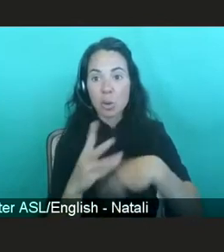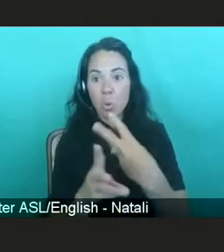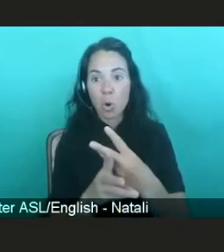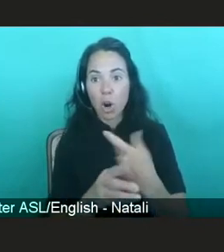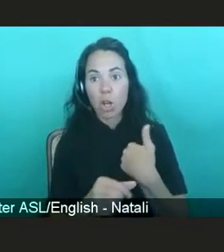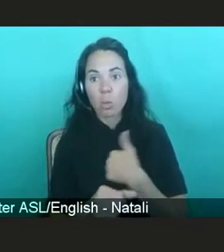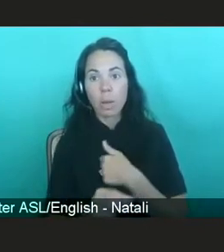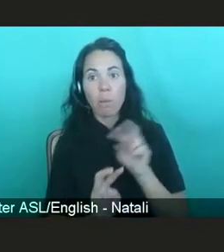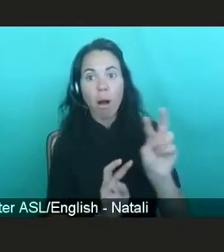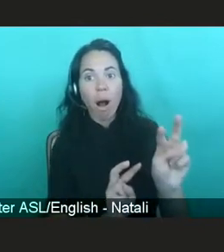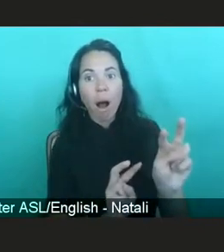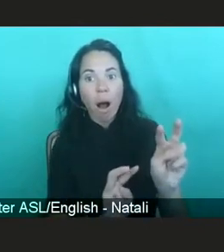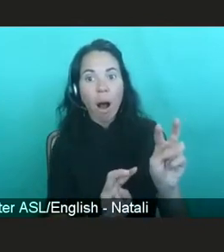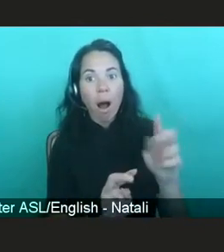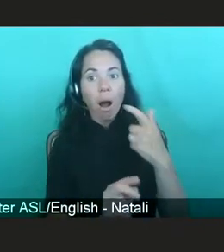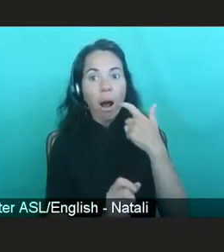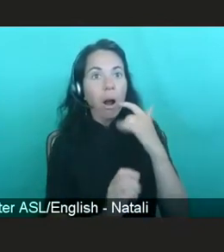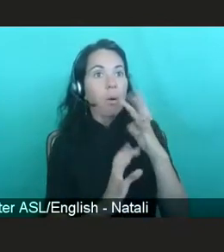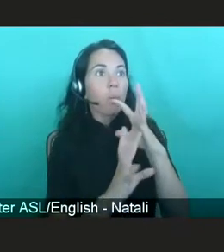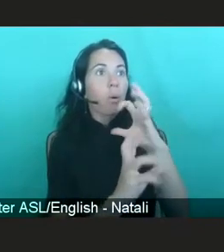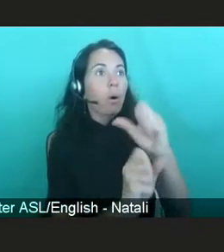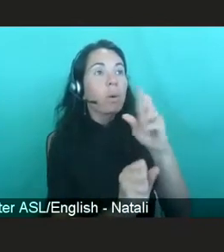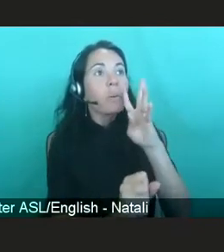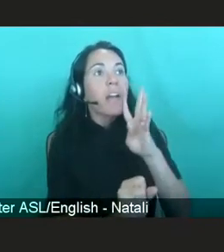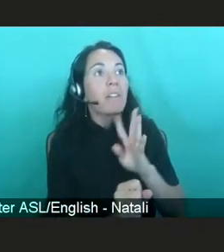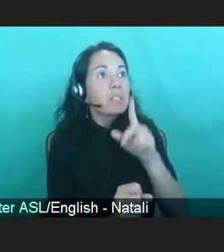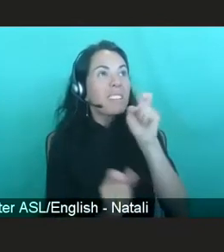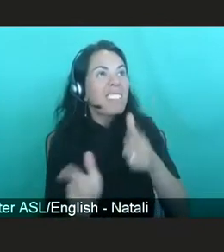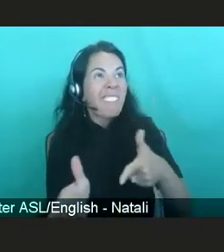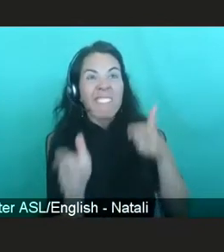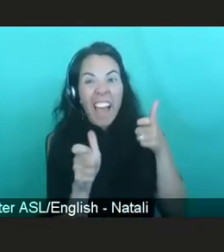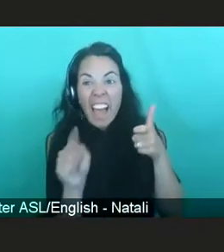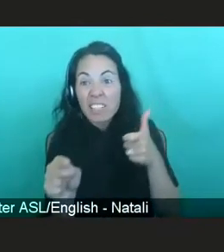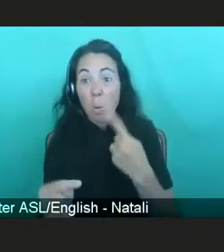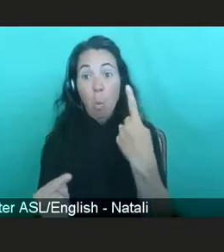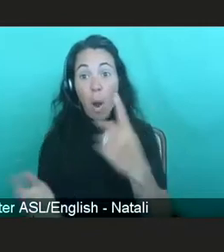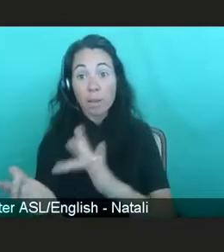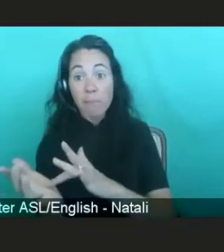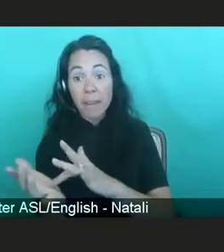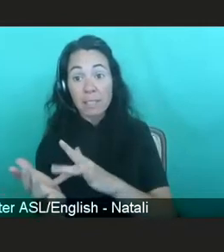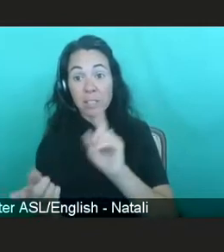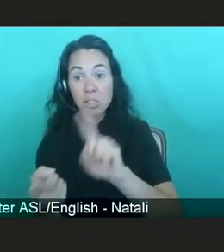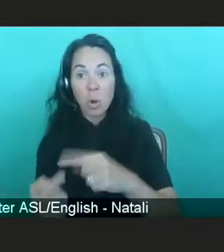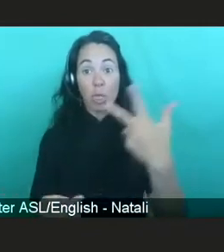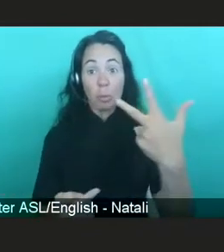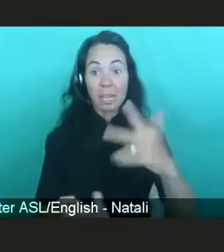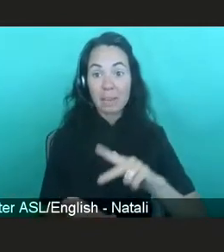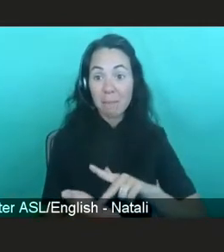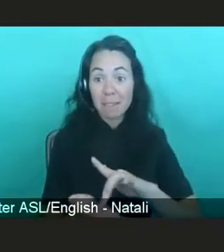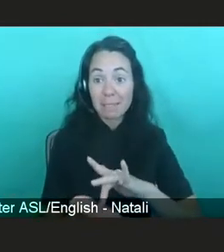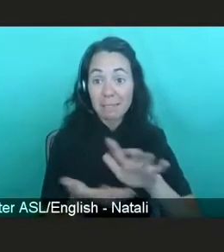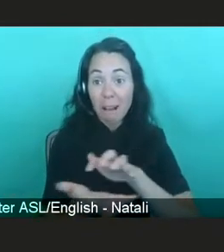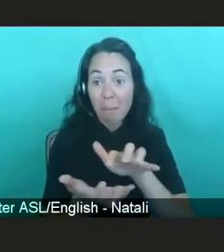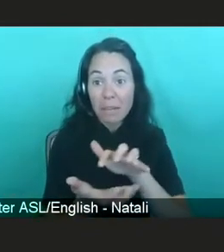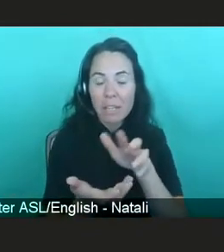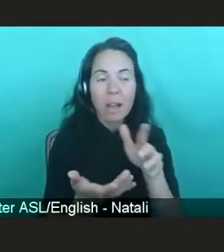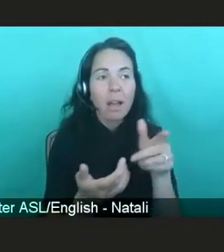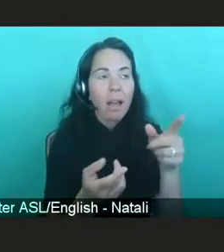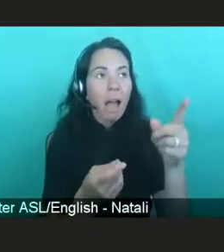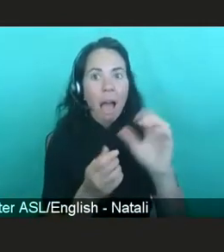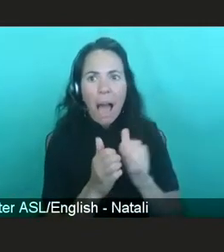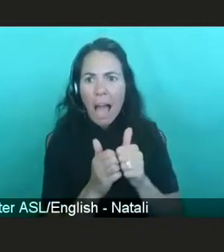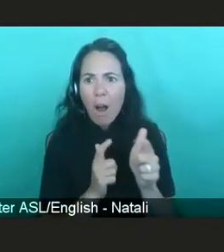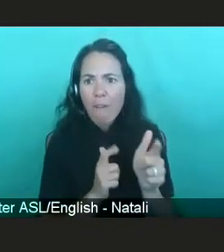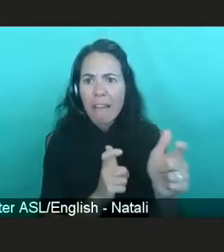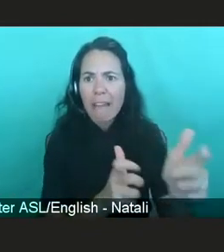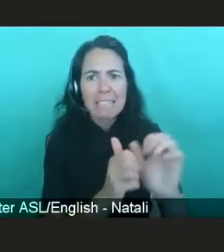incredibly fast you were able to go from a single drug to three drug combinations. What were the key ingredients